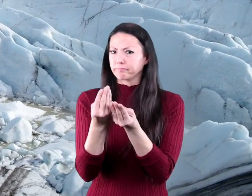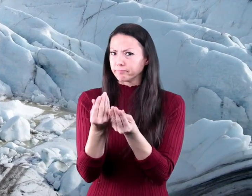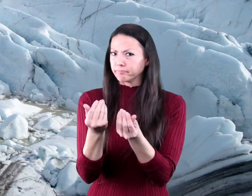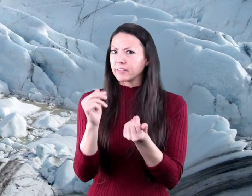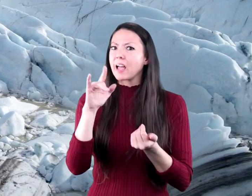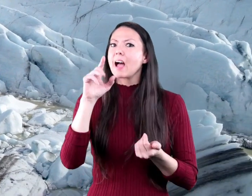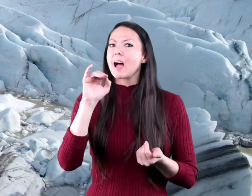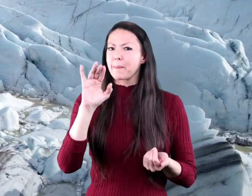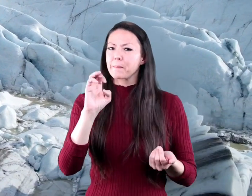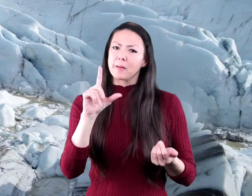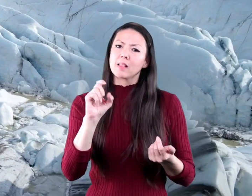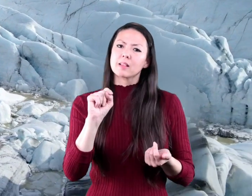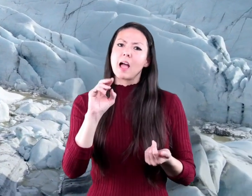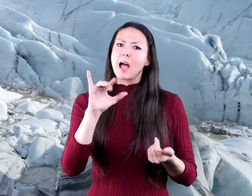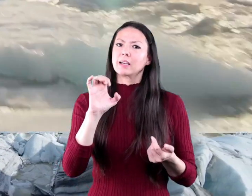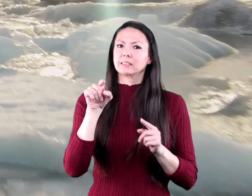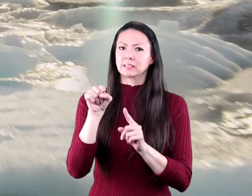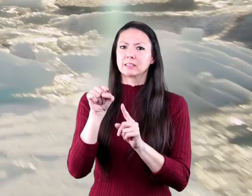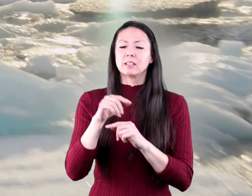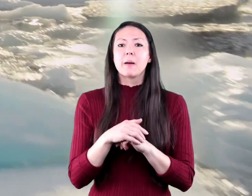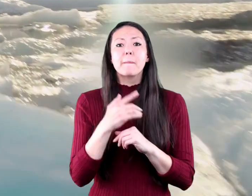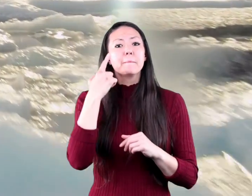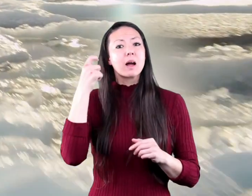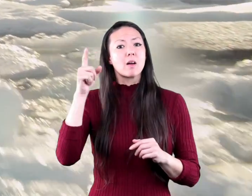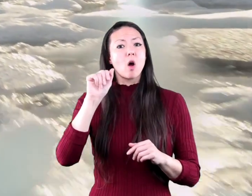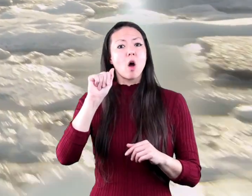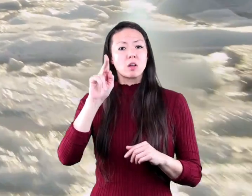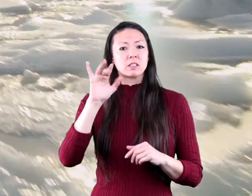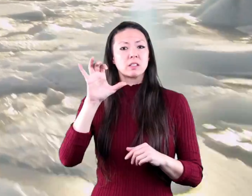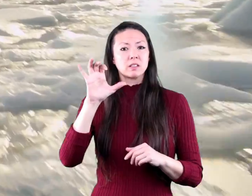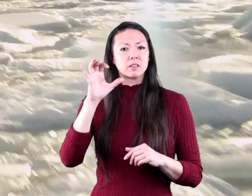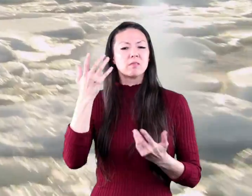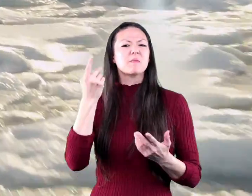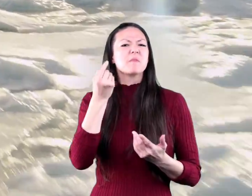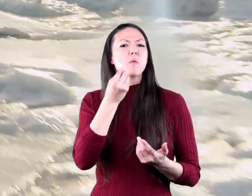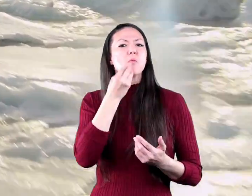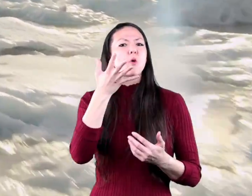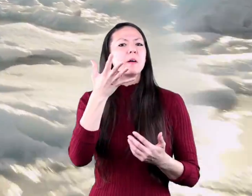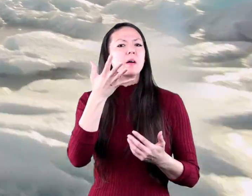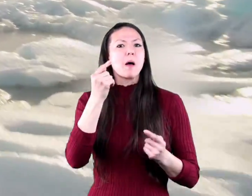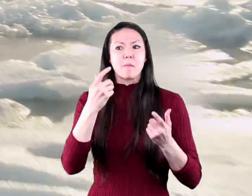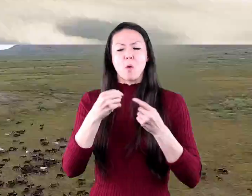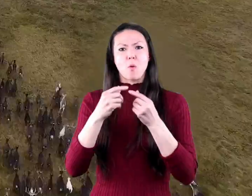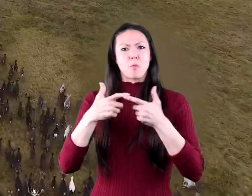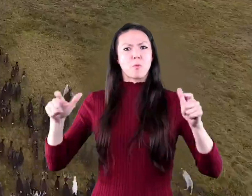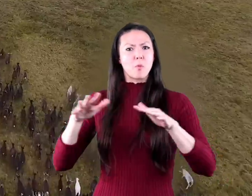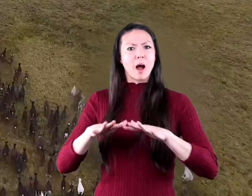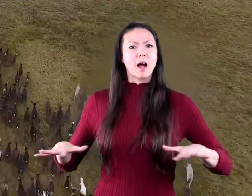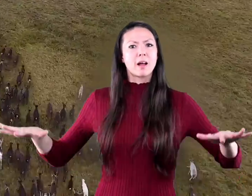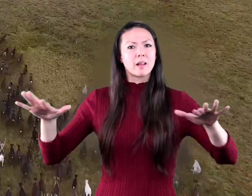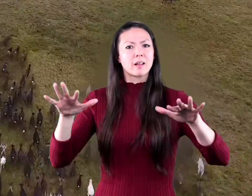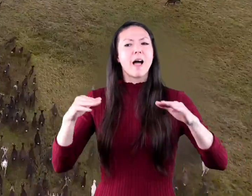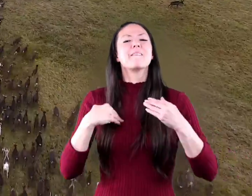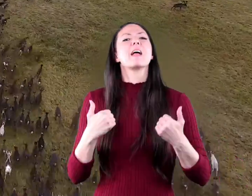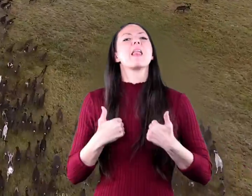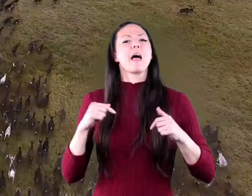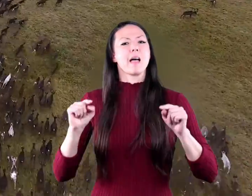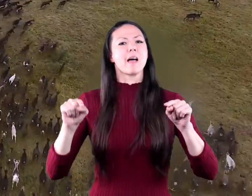because the arctic or the north pole is a bit warmer it has a wider variety of animal life